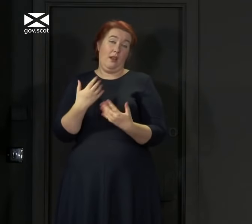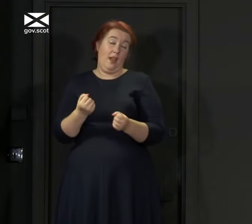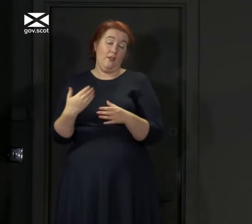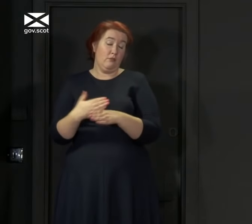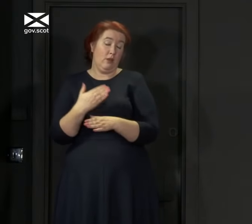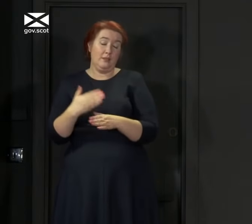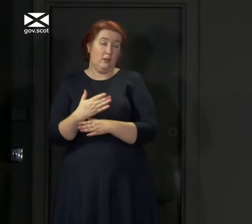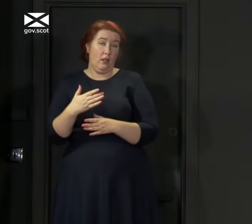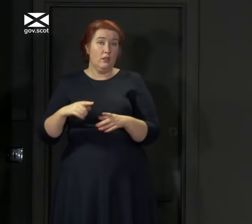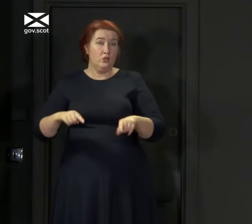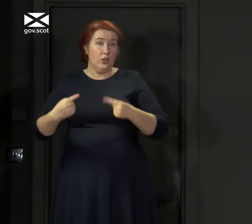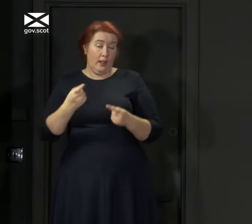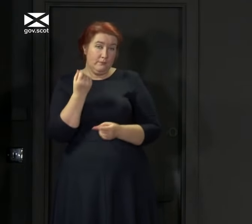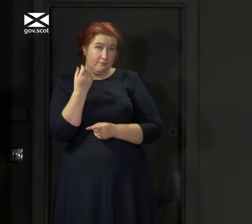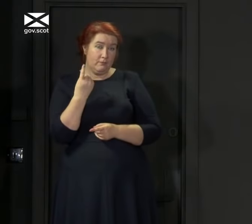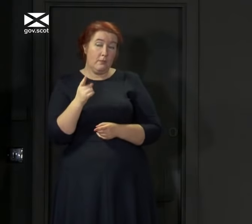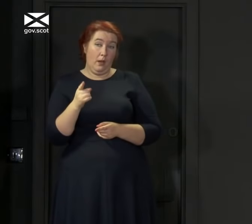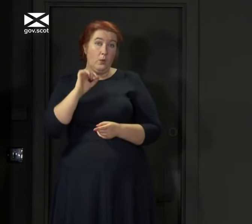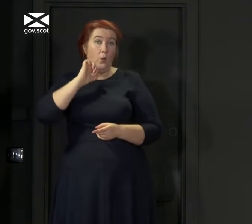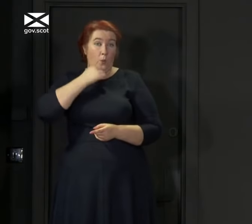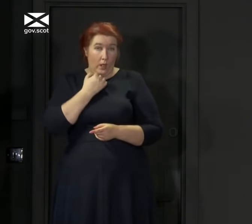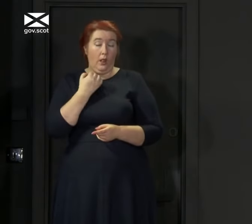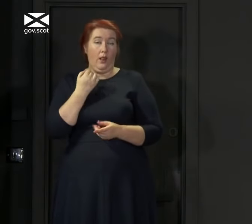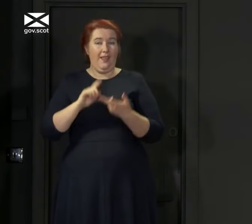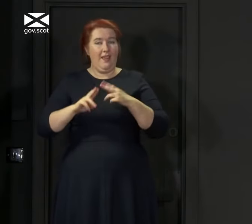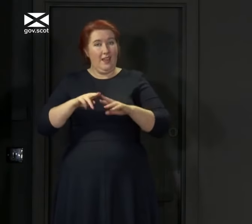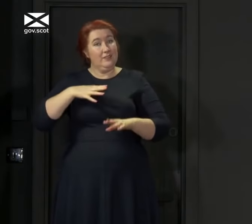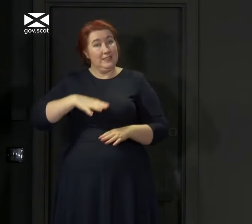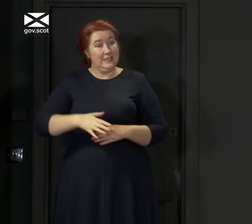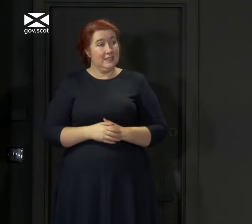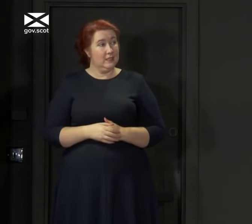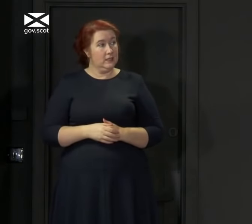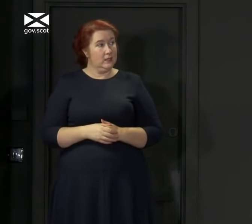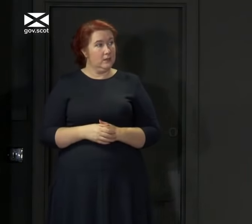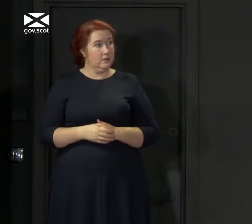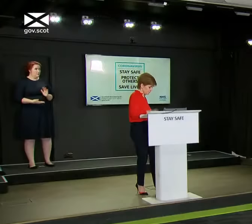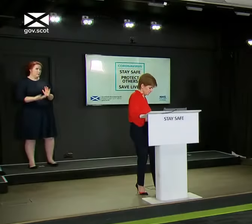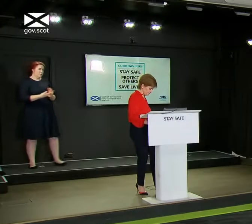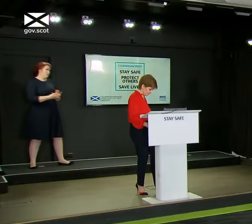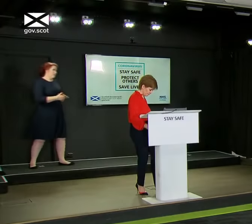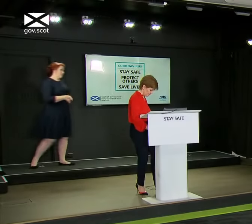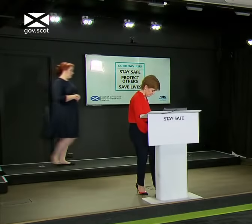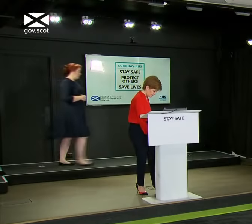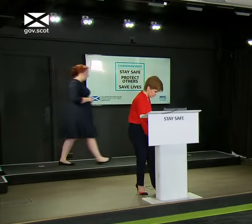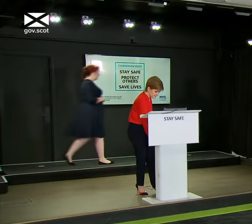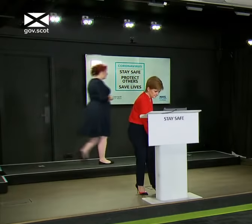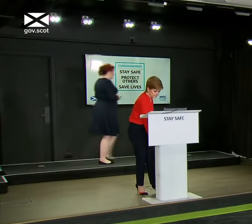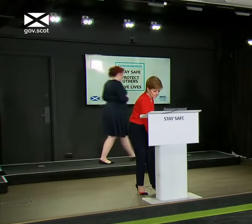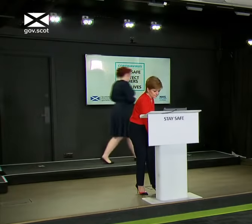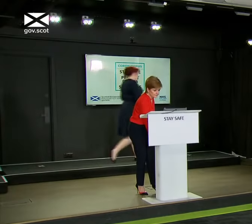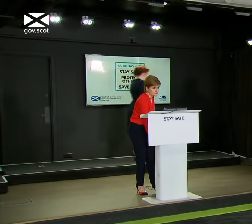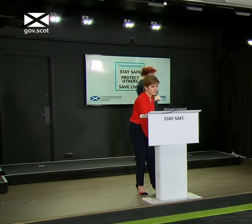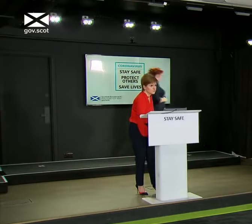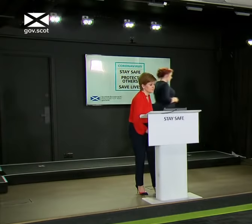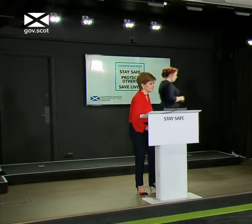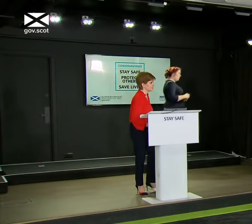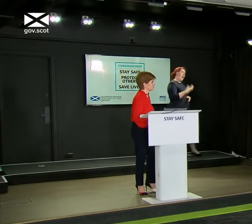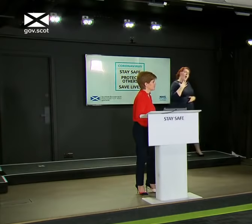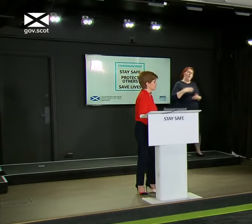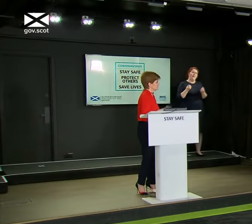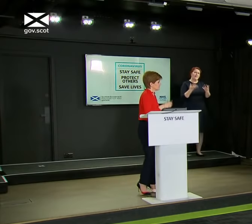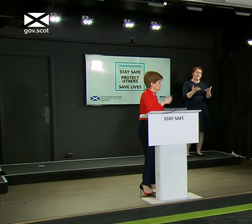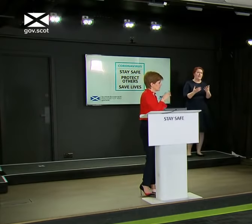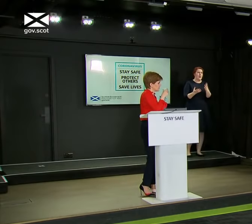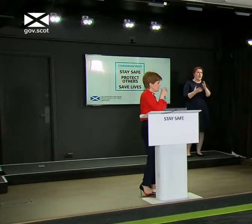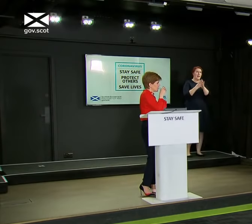I make no bones about that, but we will seek to do that if we think it is necessary. Do you want to say anything? I'm going to use two extreme examples, maybe, to make the